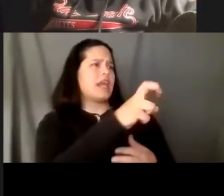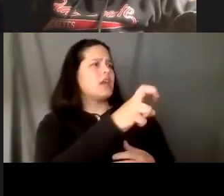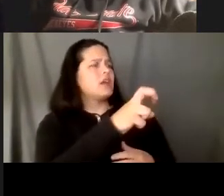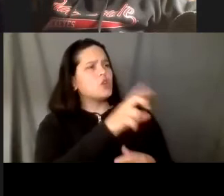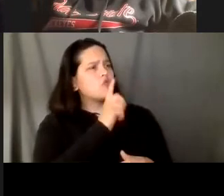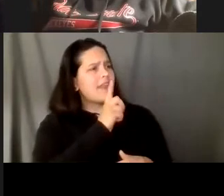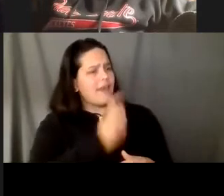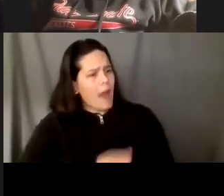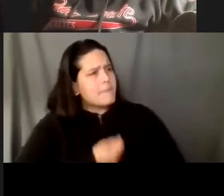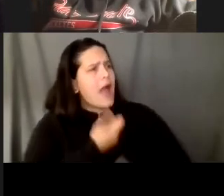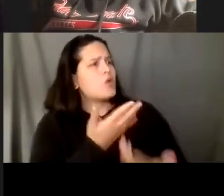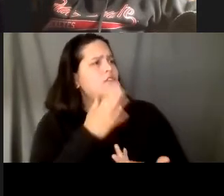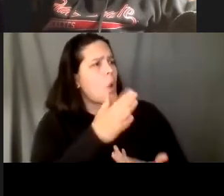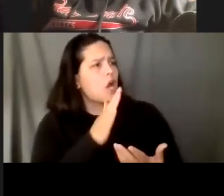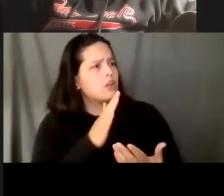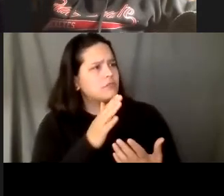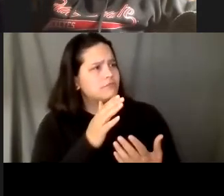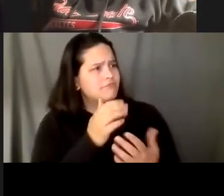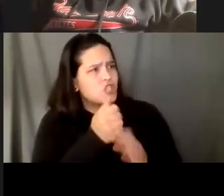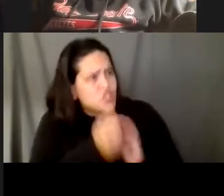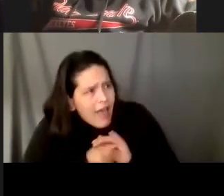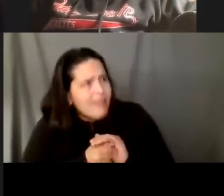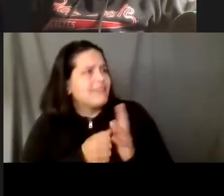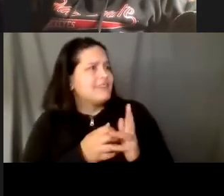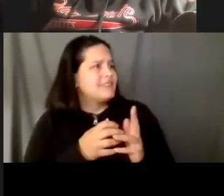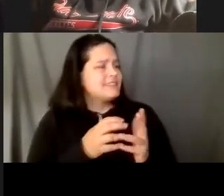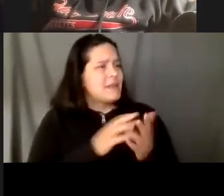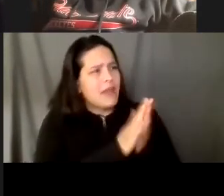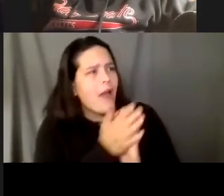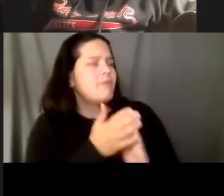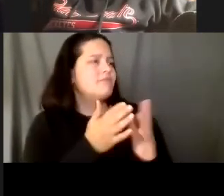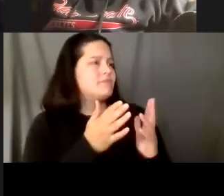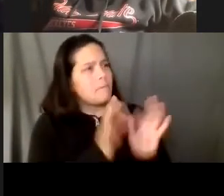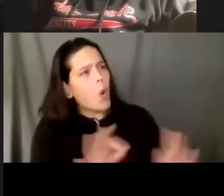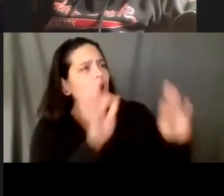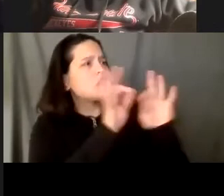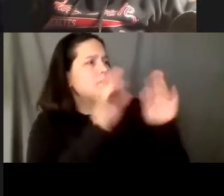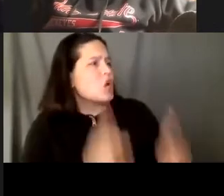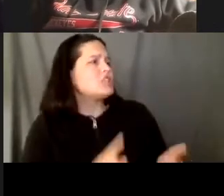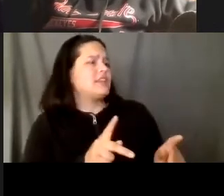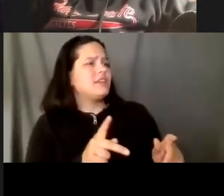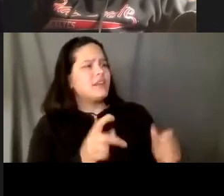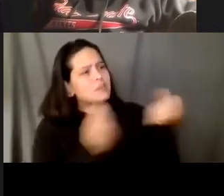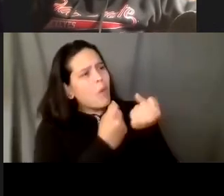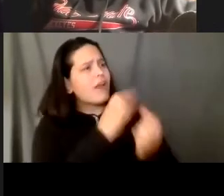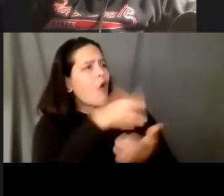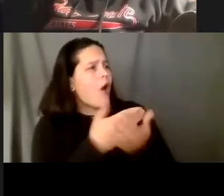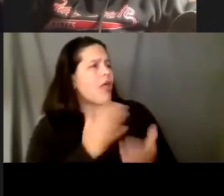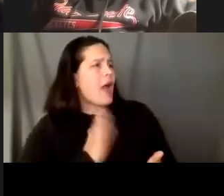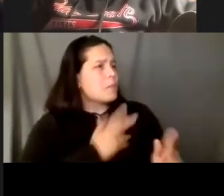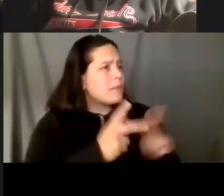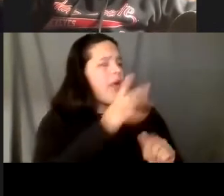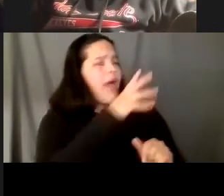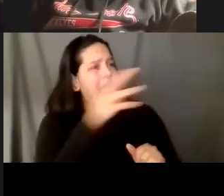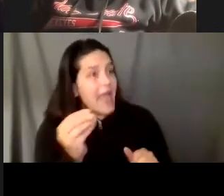for um all those artifacts and figures that are behind the walls and in the drawers and you know um it's